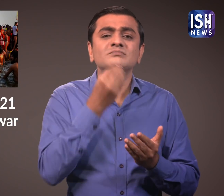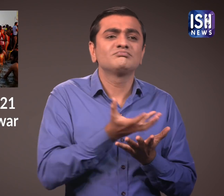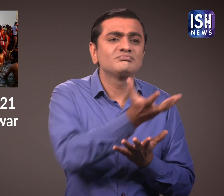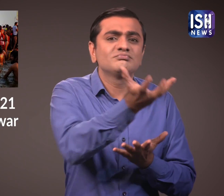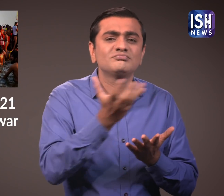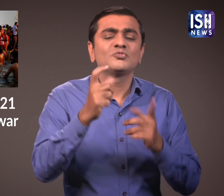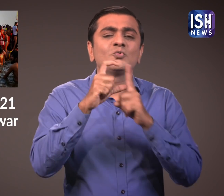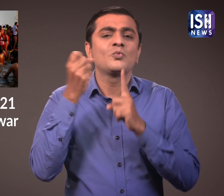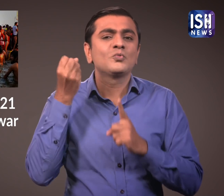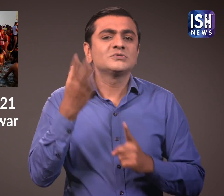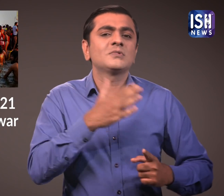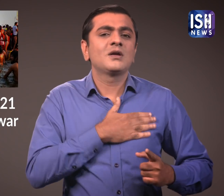fullest.